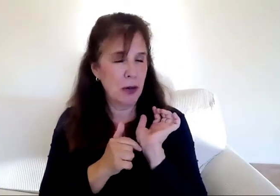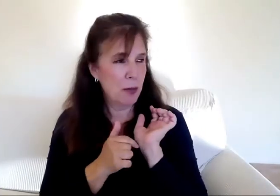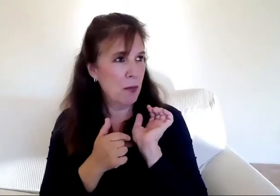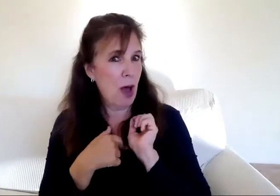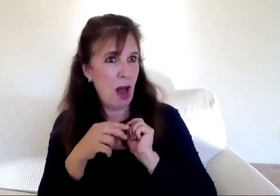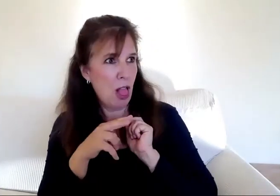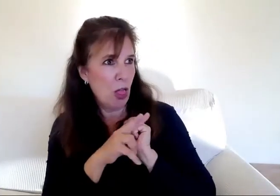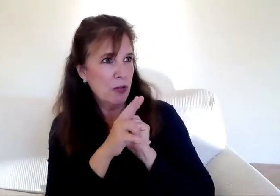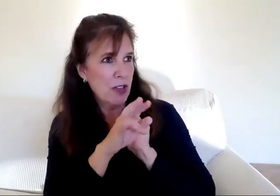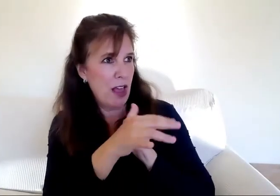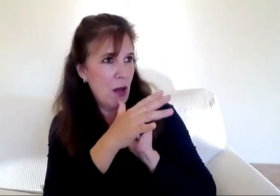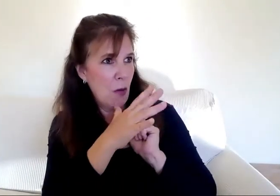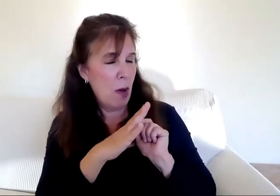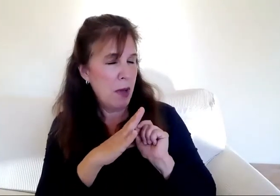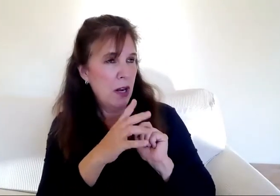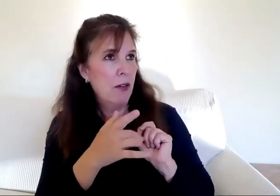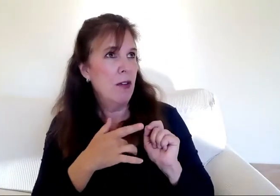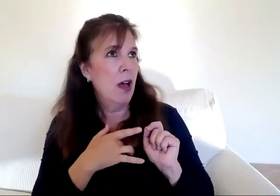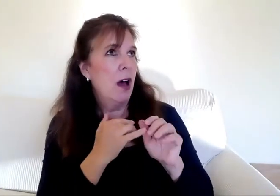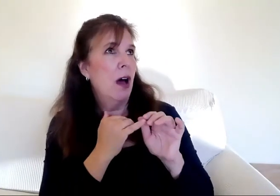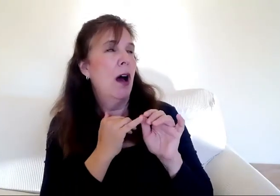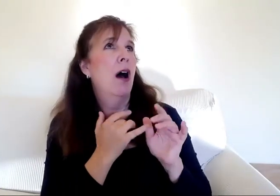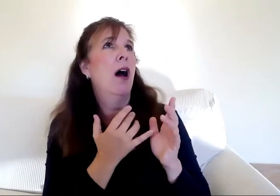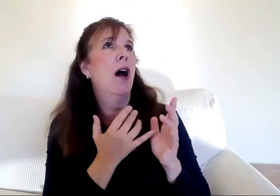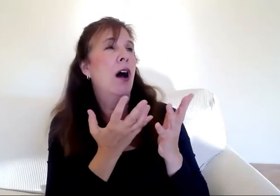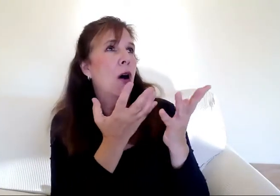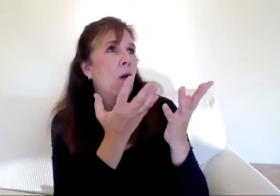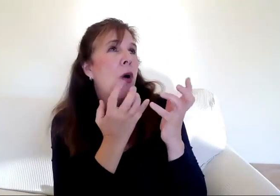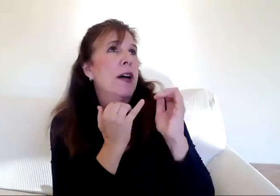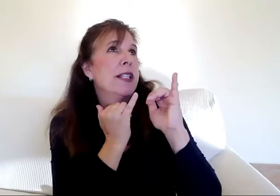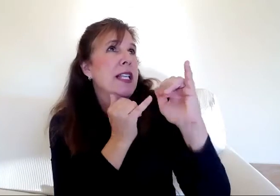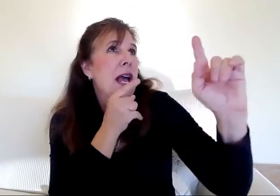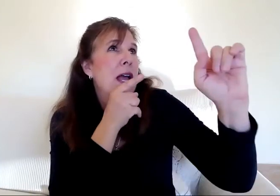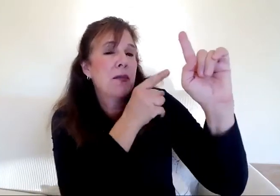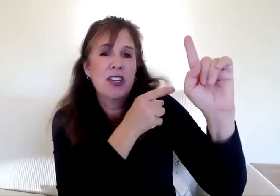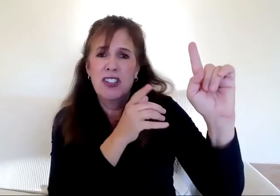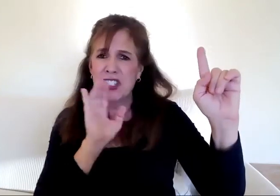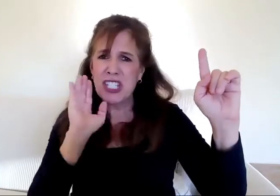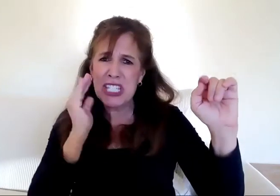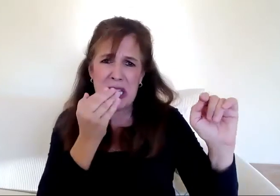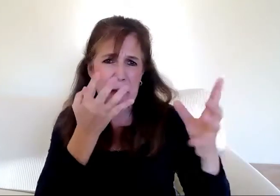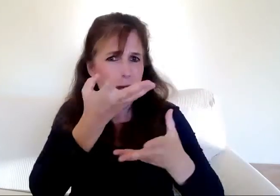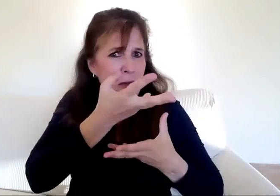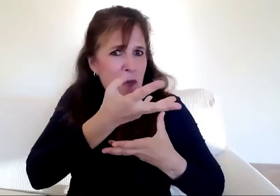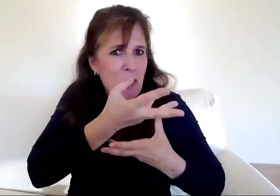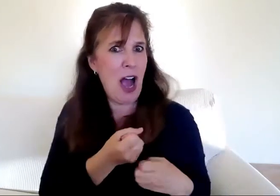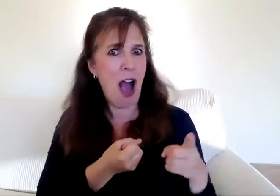deep hidden secret, kept pushed down even to myself, was that I was scared to be Jewish.